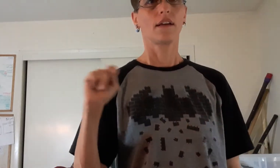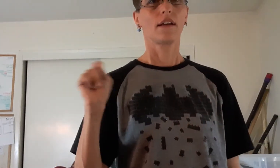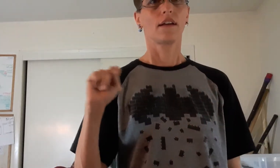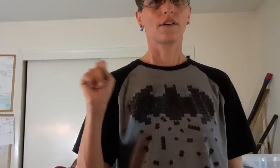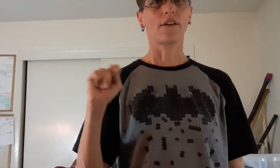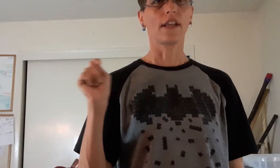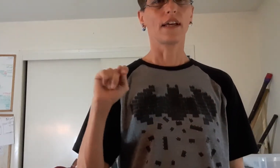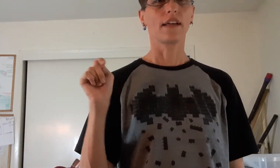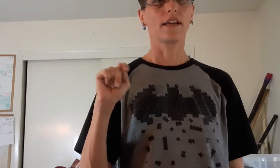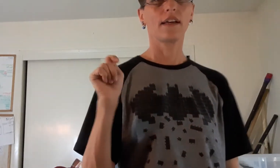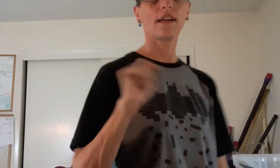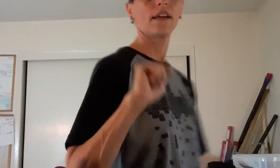Toilet.